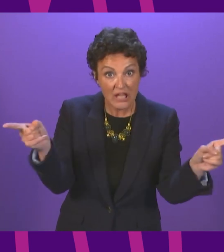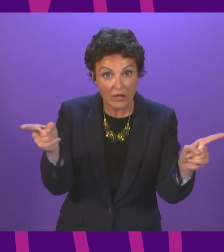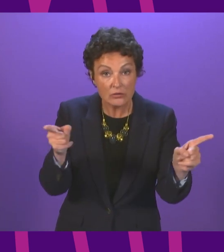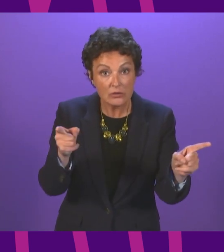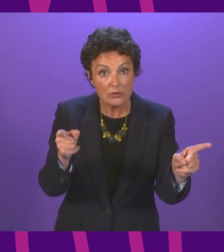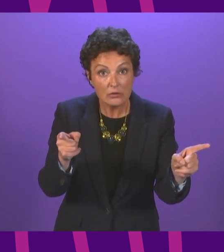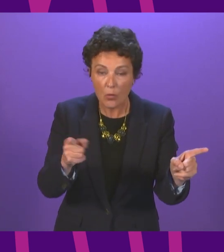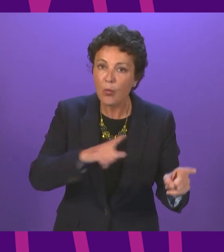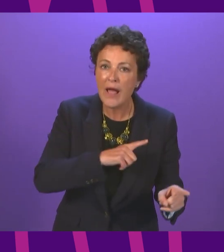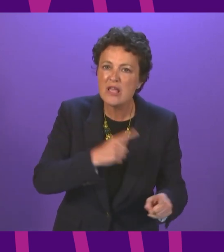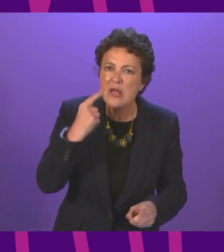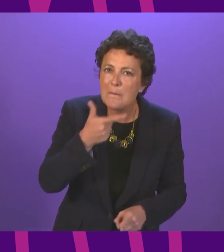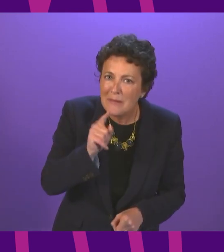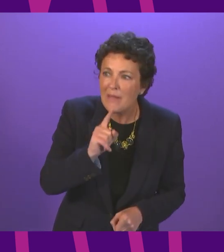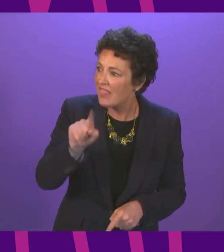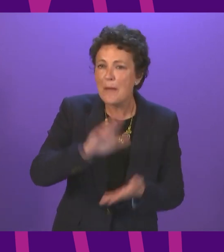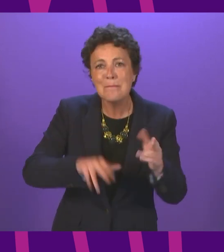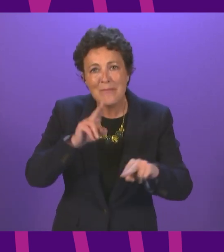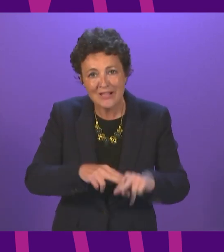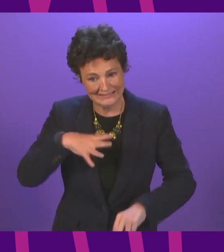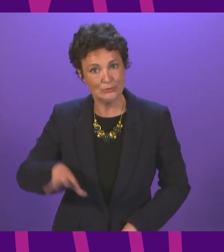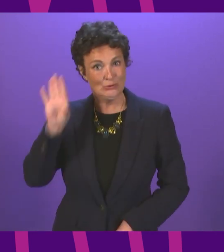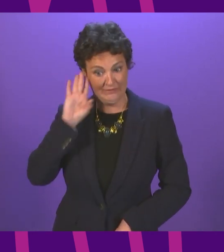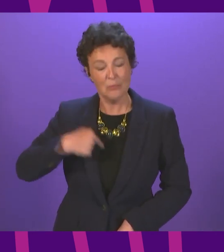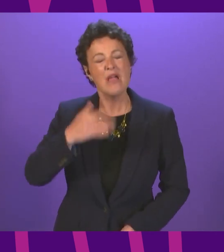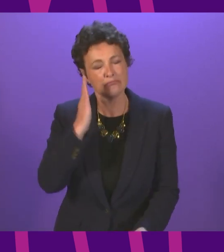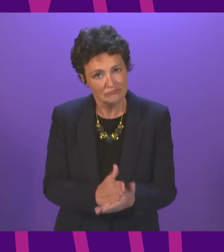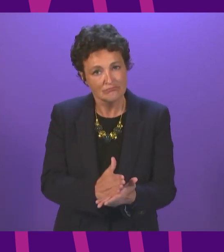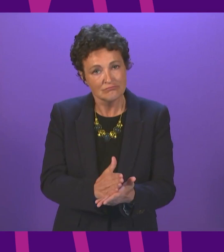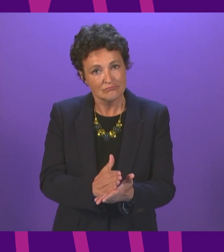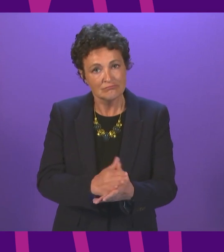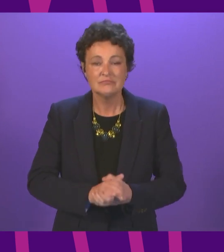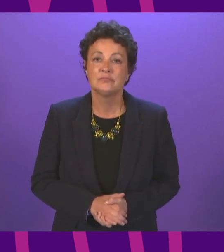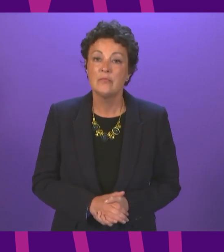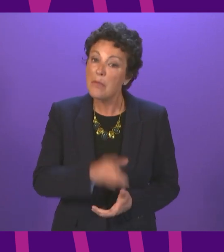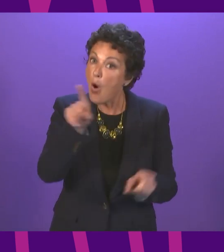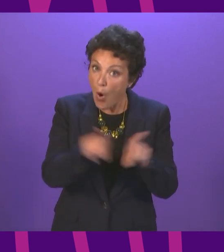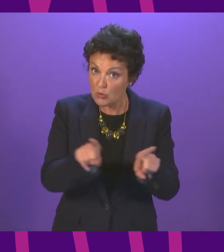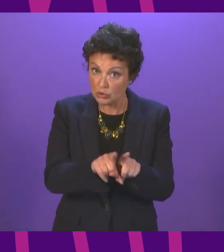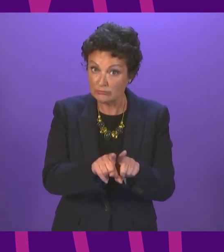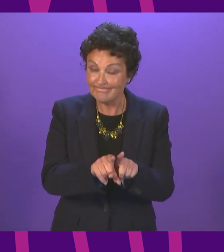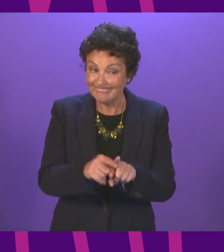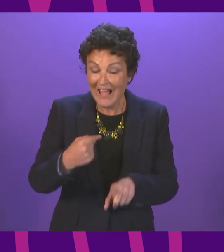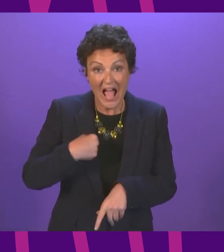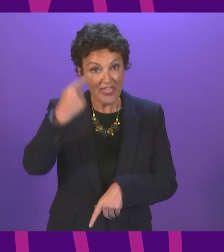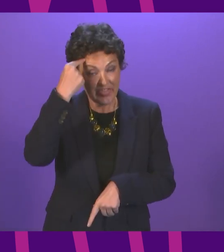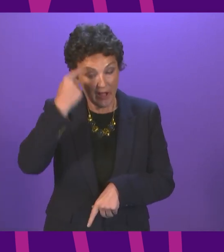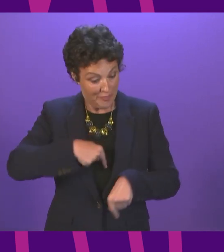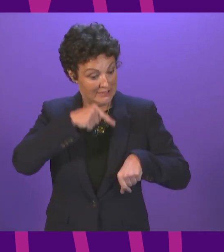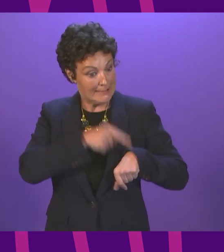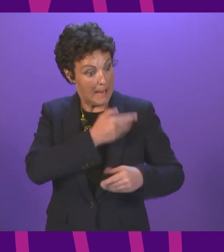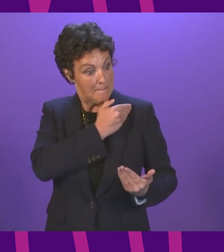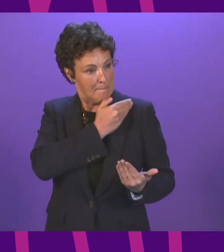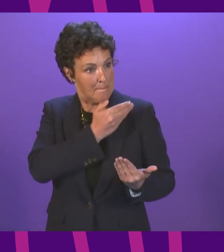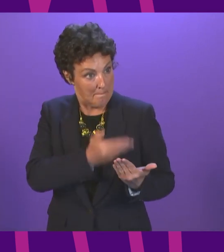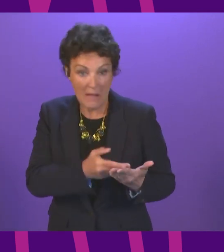their parents right across this country, and I say that again today. But it is also the case that I think the time has come,